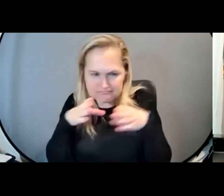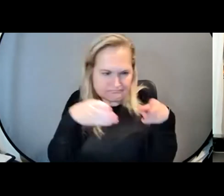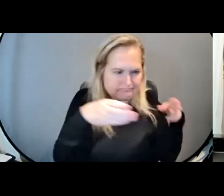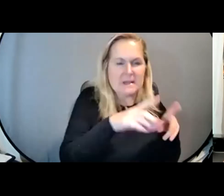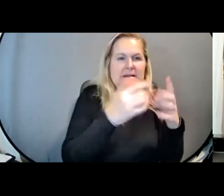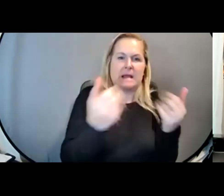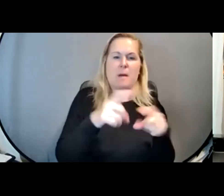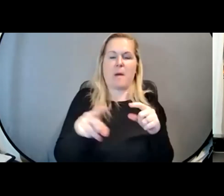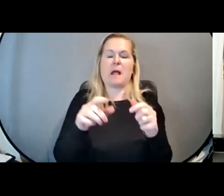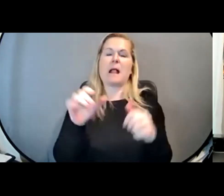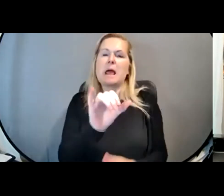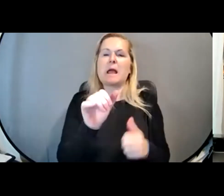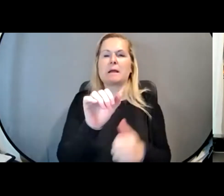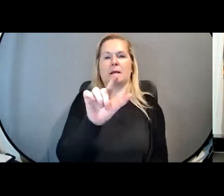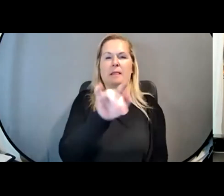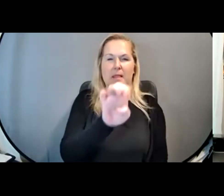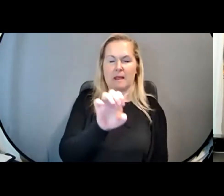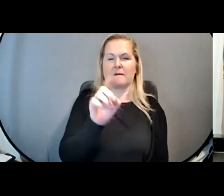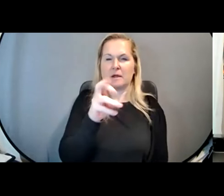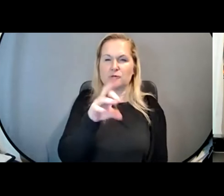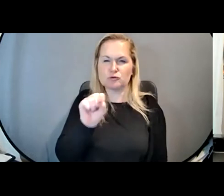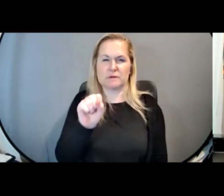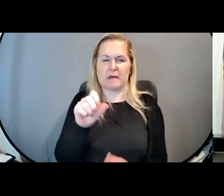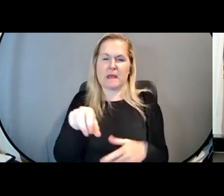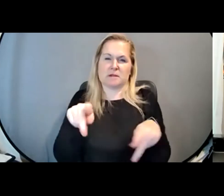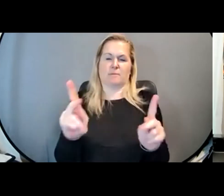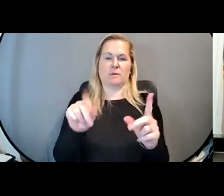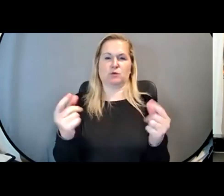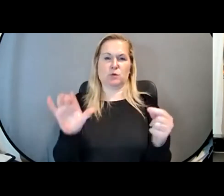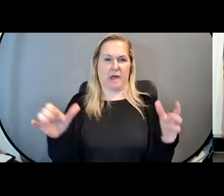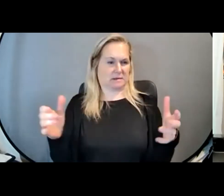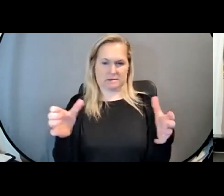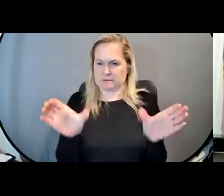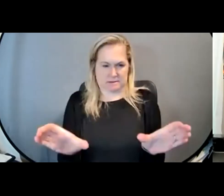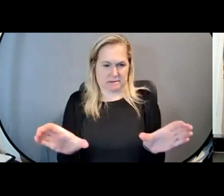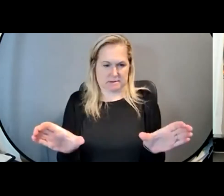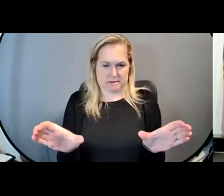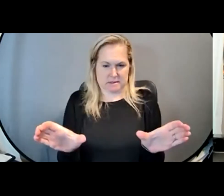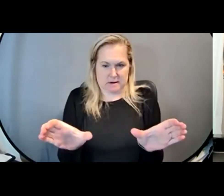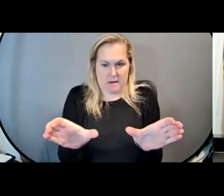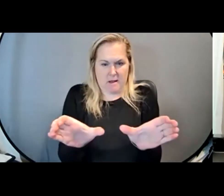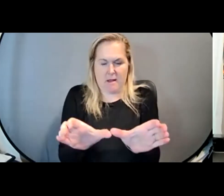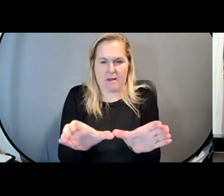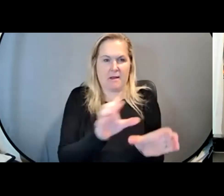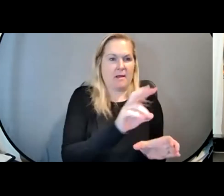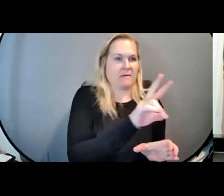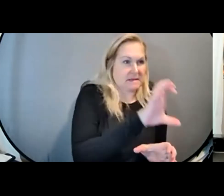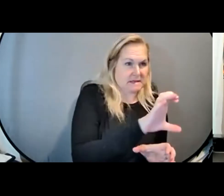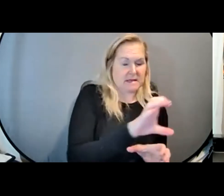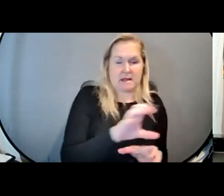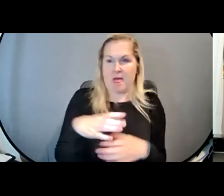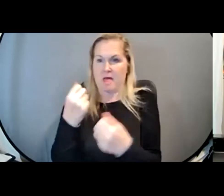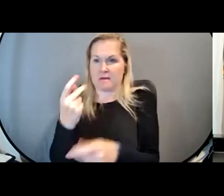the opportunity where we can bridge the gap between individuals in the VC space, the healthcare space, and the